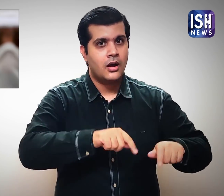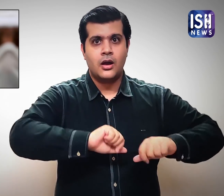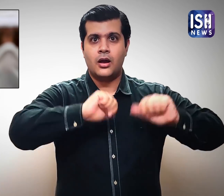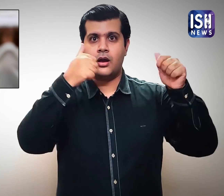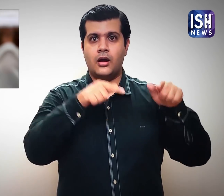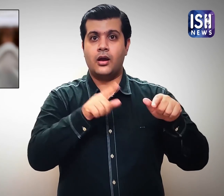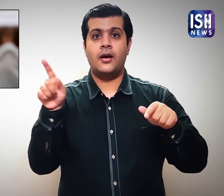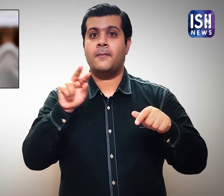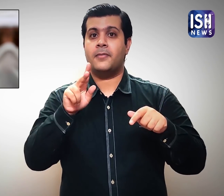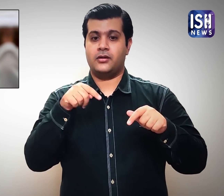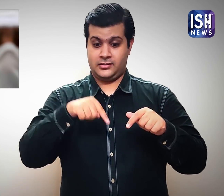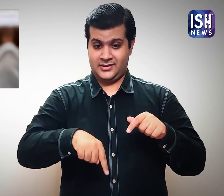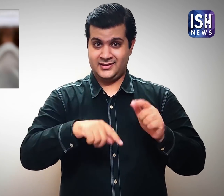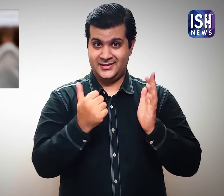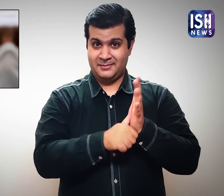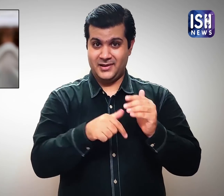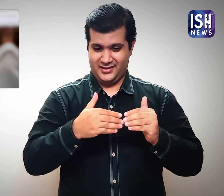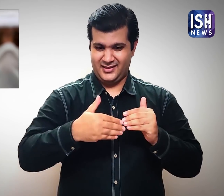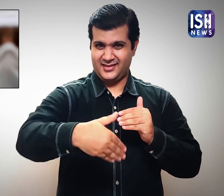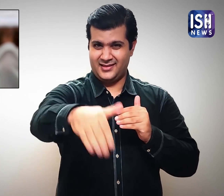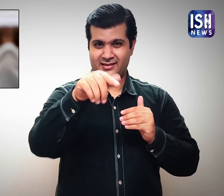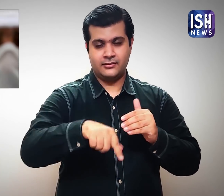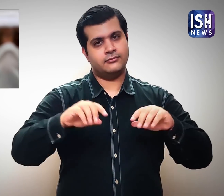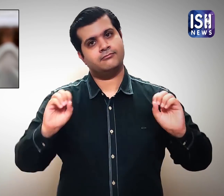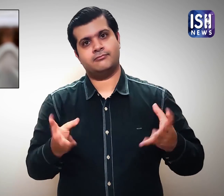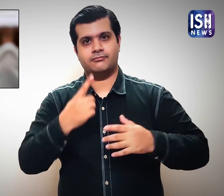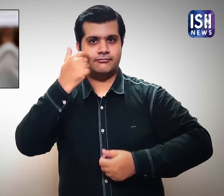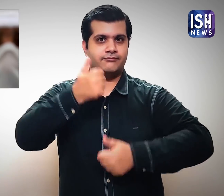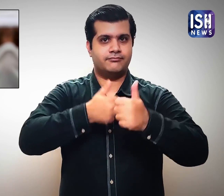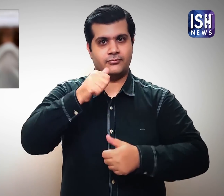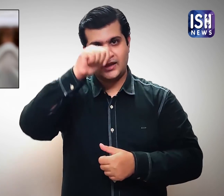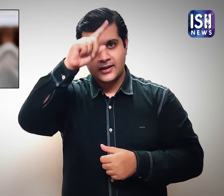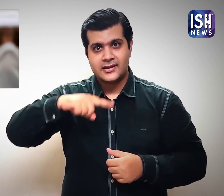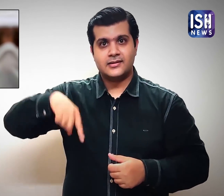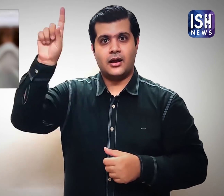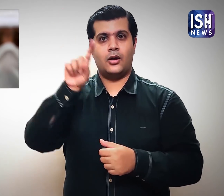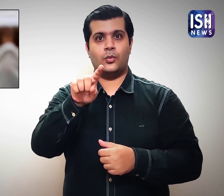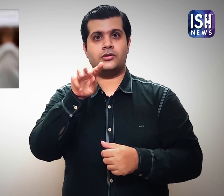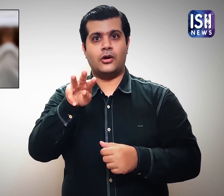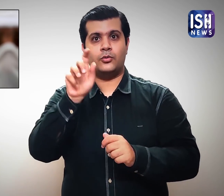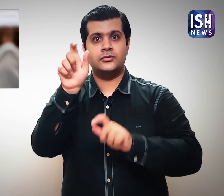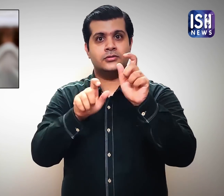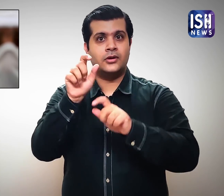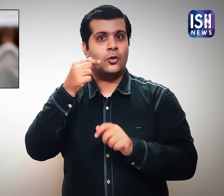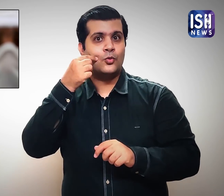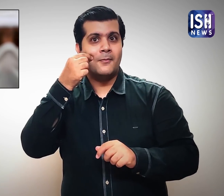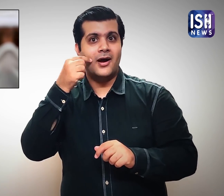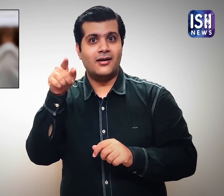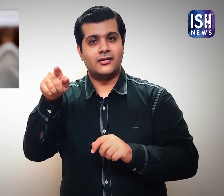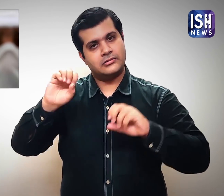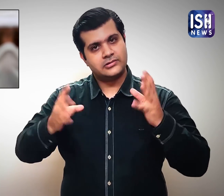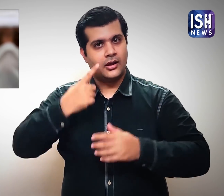Zydus will begin human trials this month in more than 1,000 subjects in multiple sites in India.